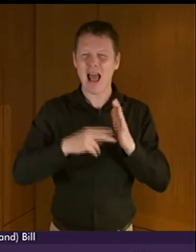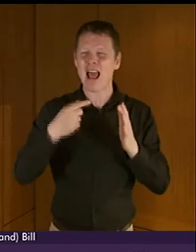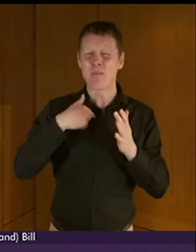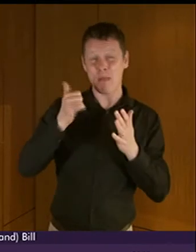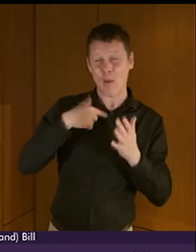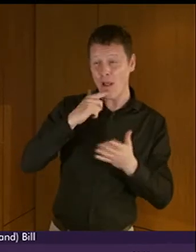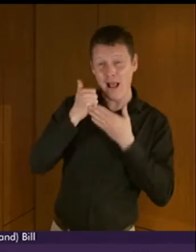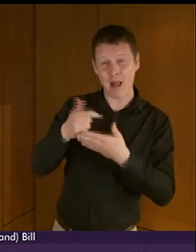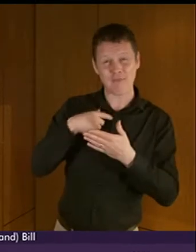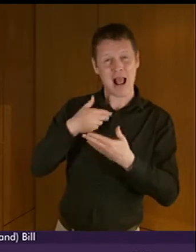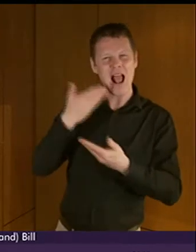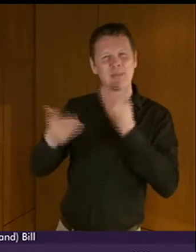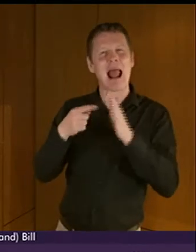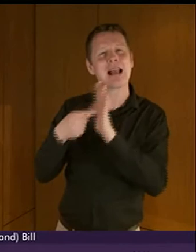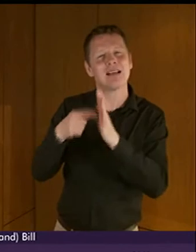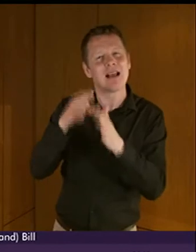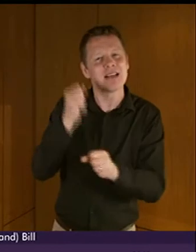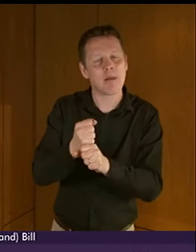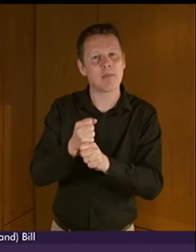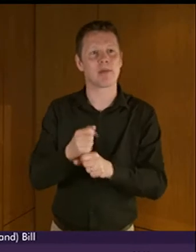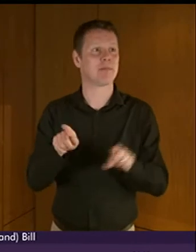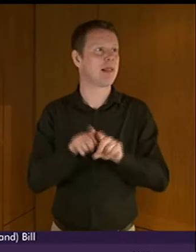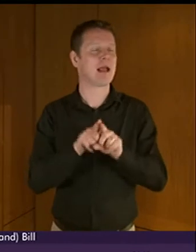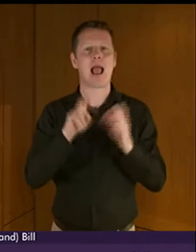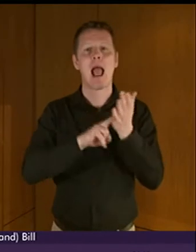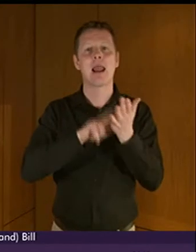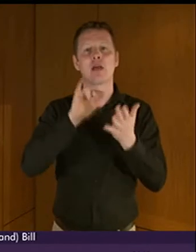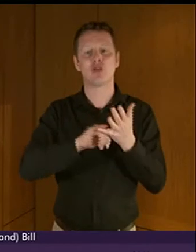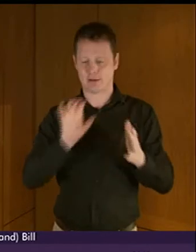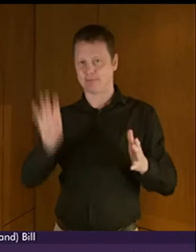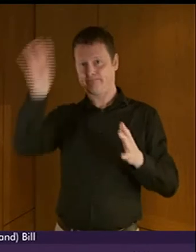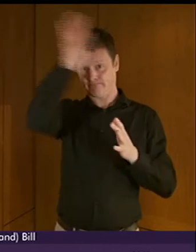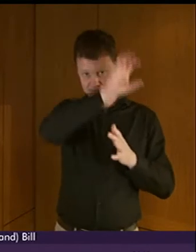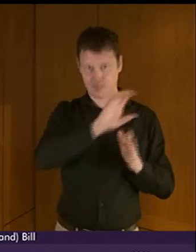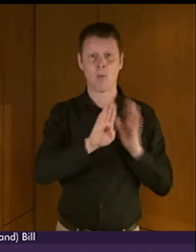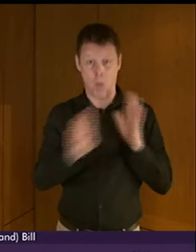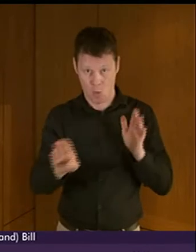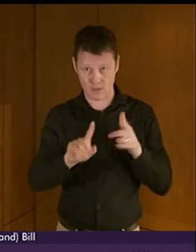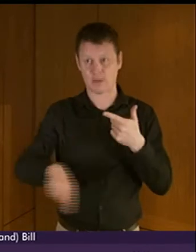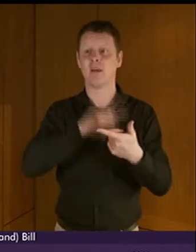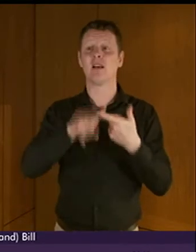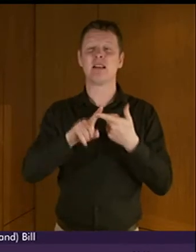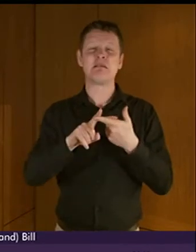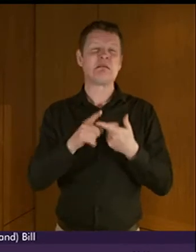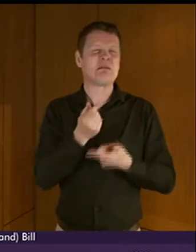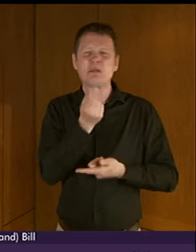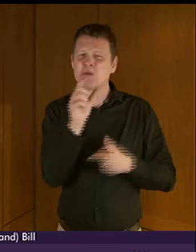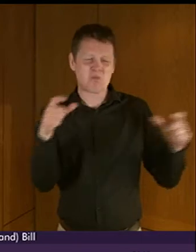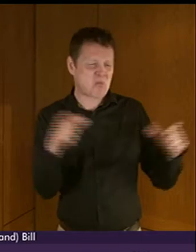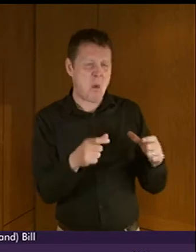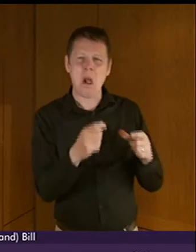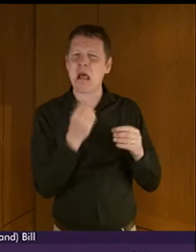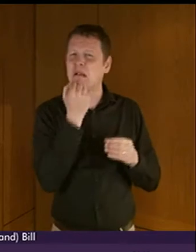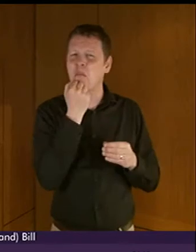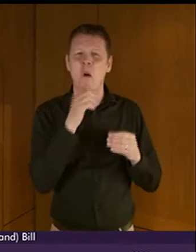they would include territorial NHS boards a small number of national bodies not directly accountable to